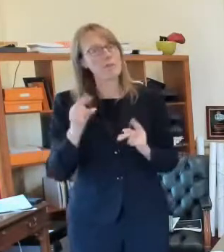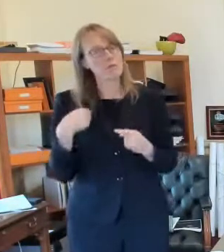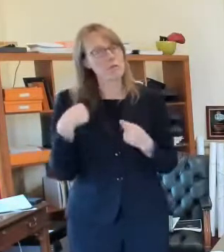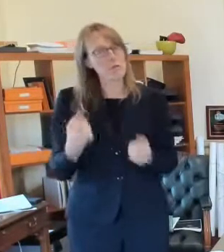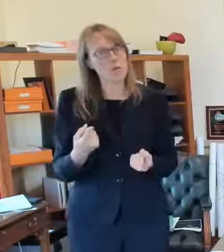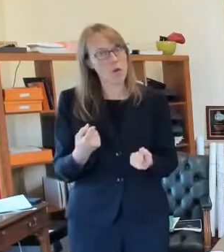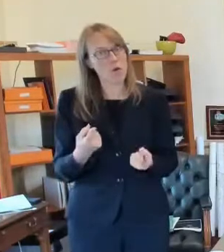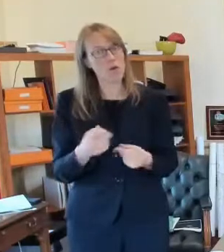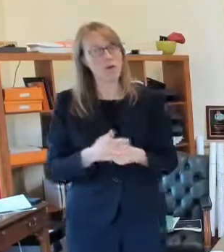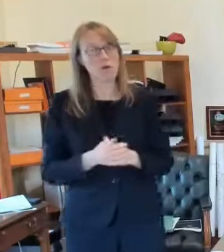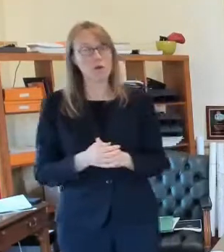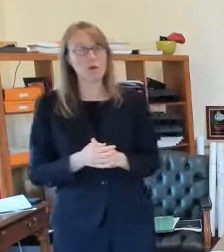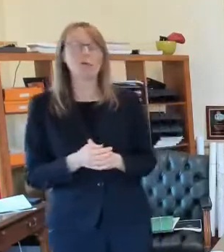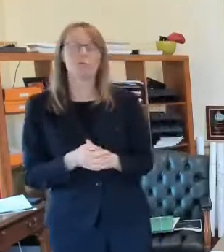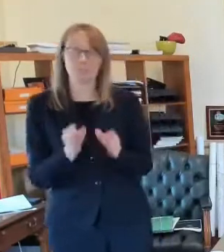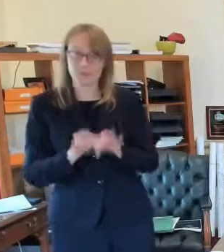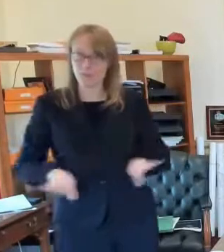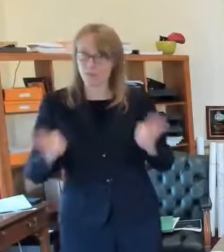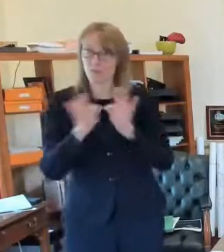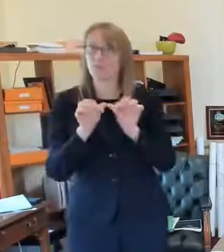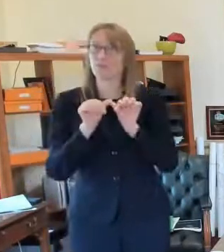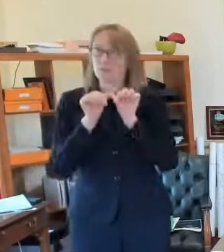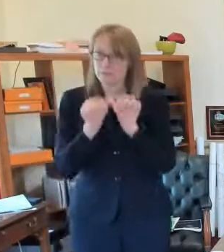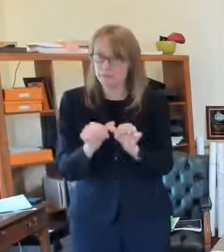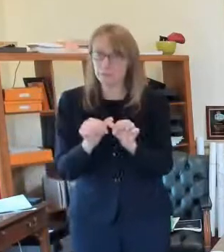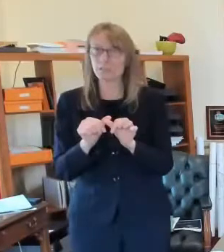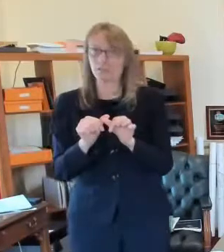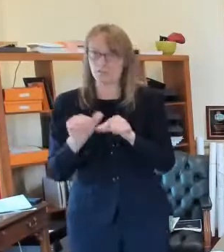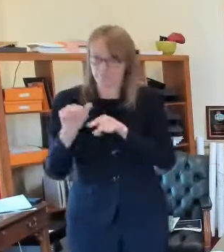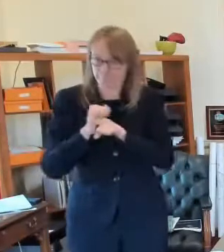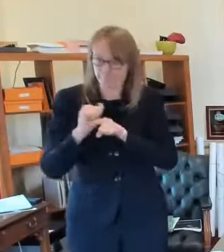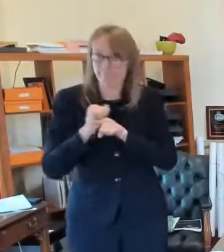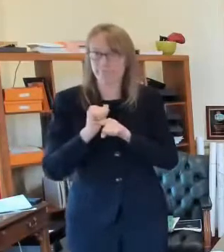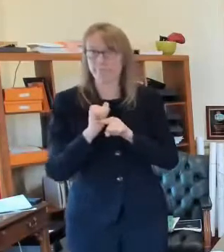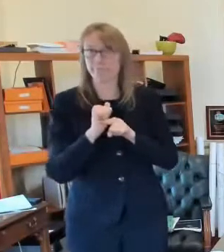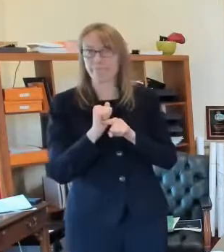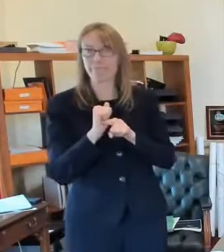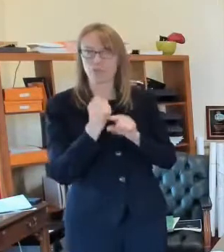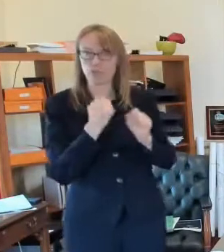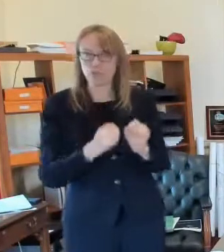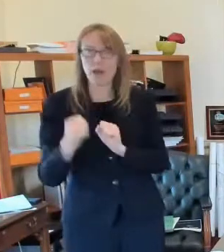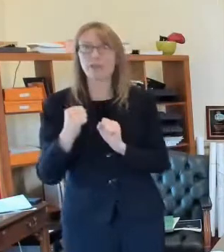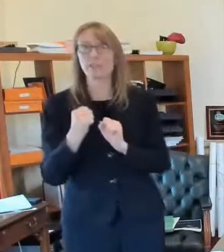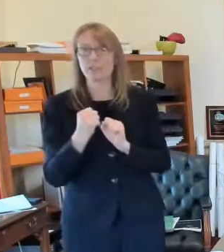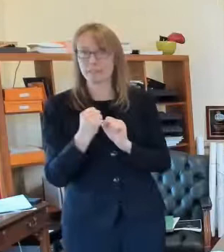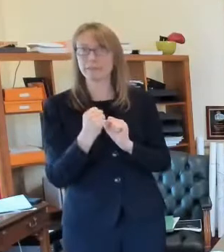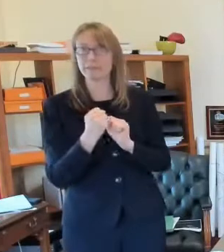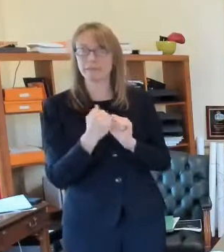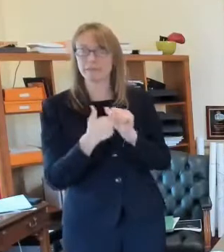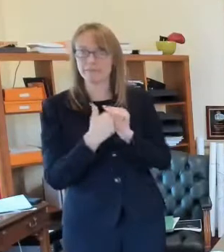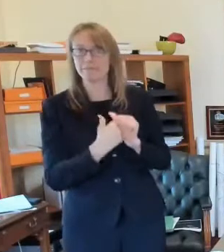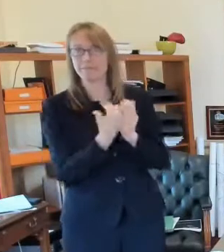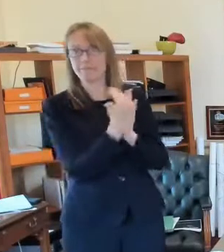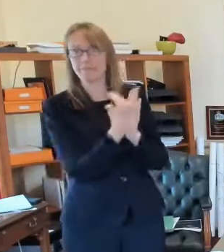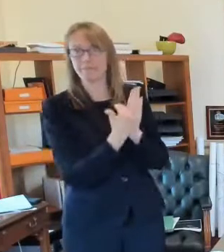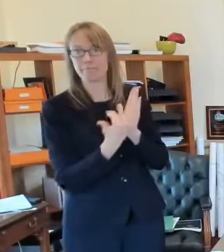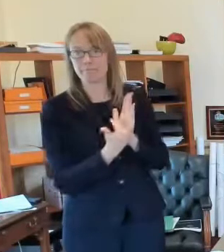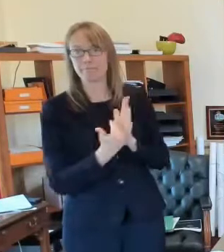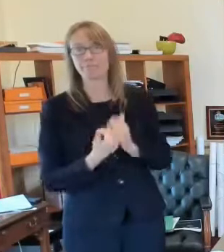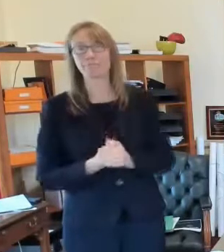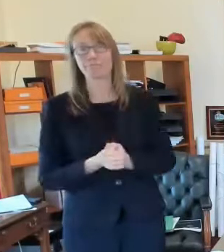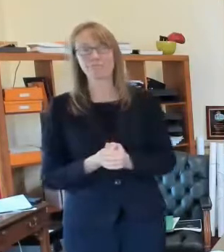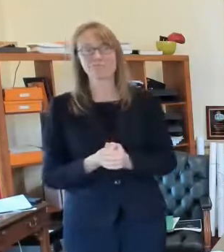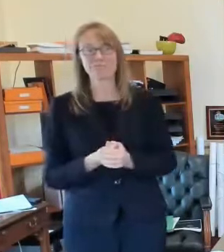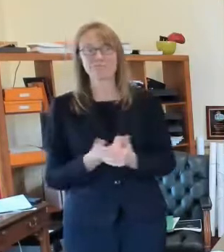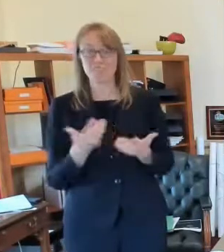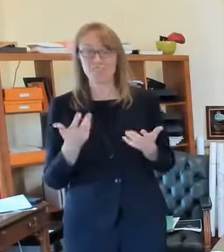mitigation strategies to um which which help so that's covid we'll take your